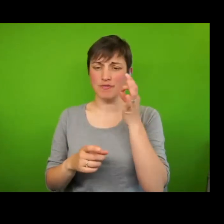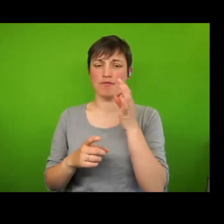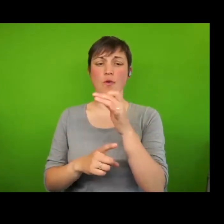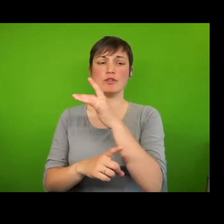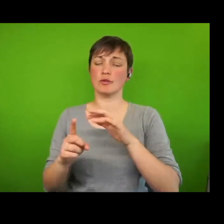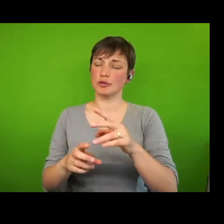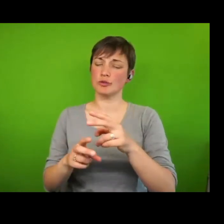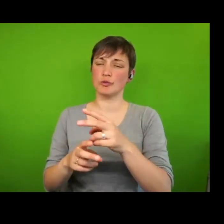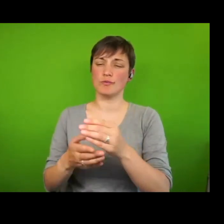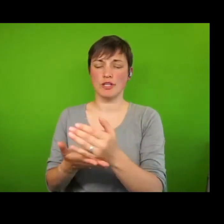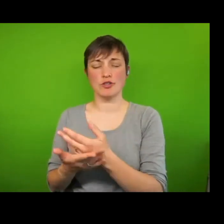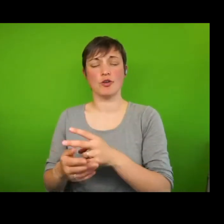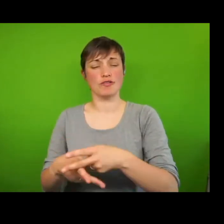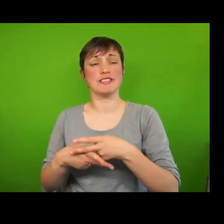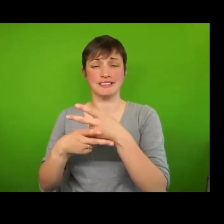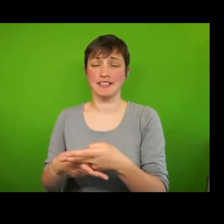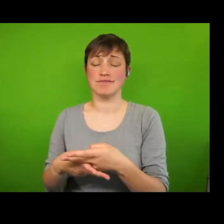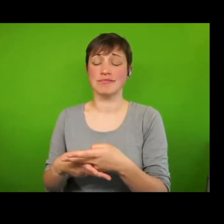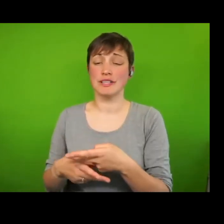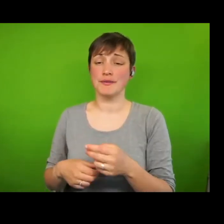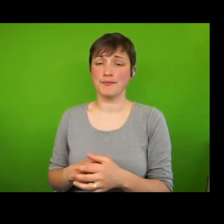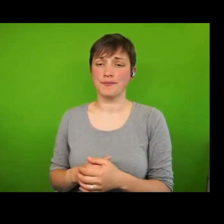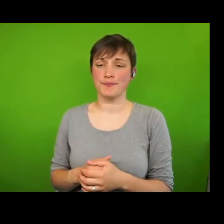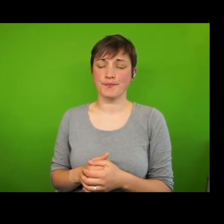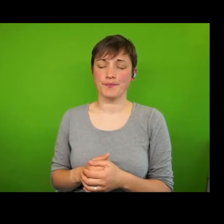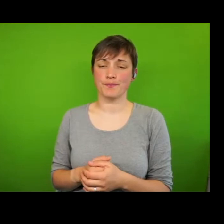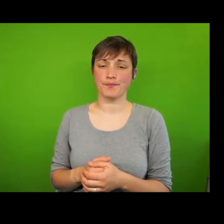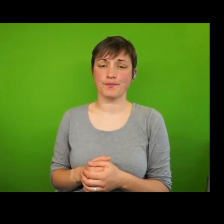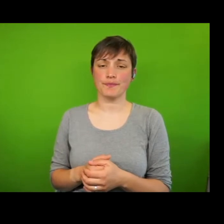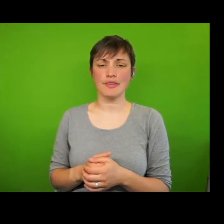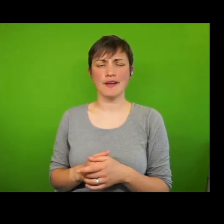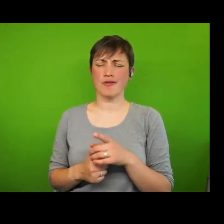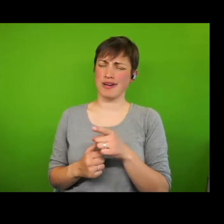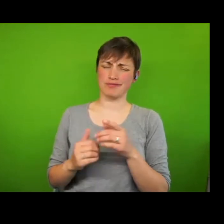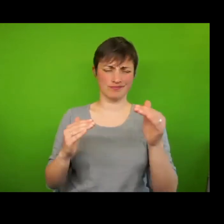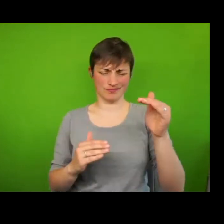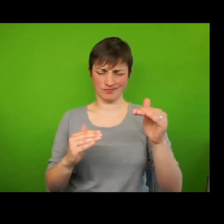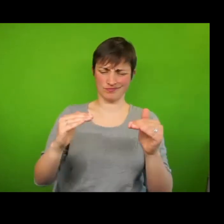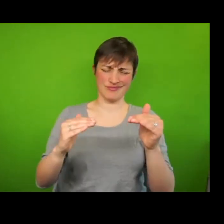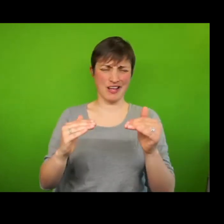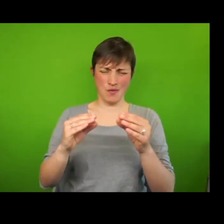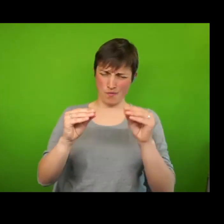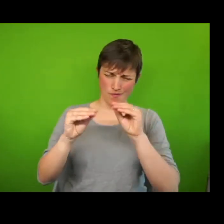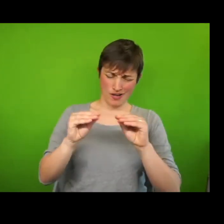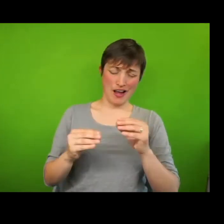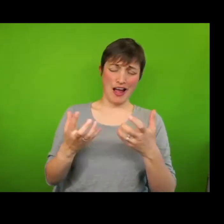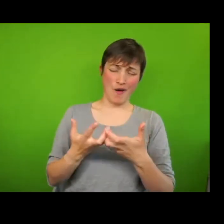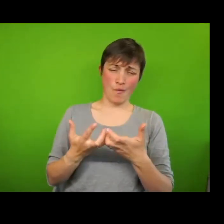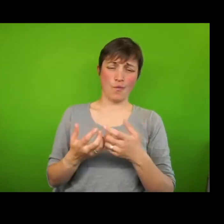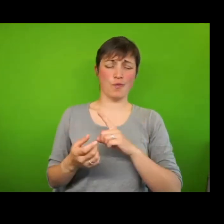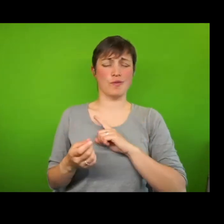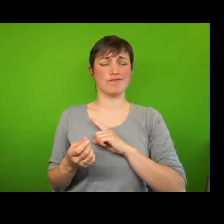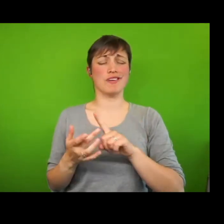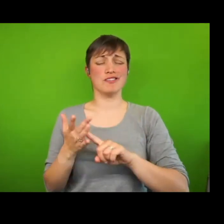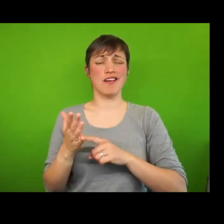with experience. of course it begs the question of how we measure such a level, though the JRF minimum income standard,